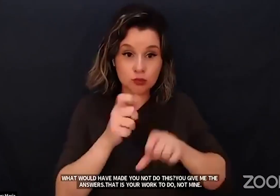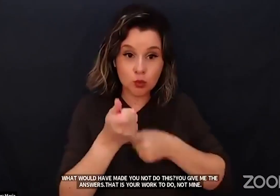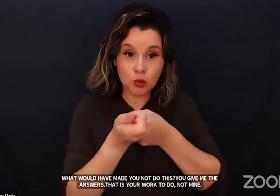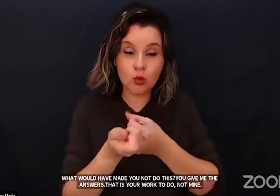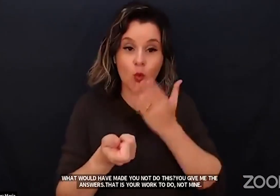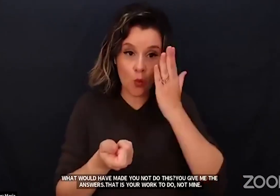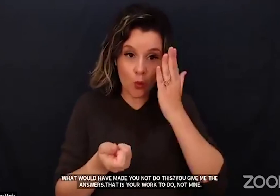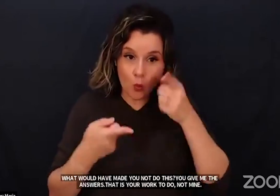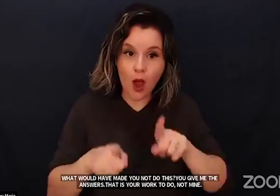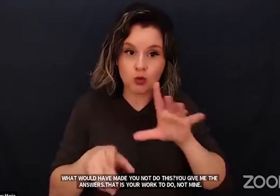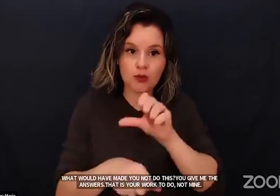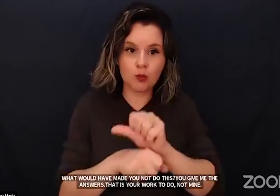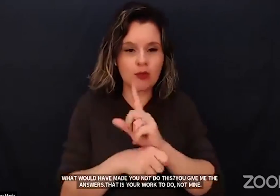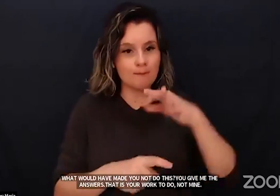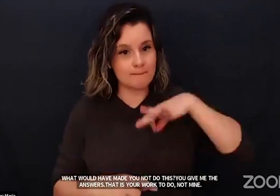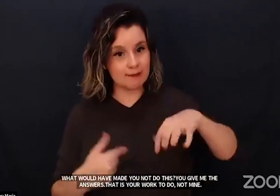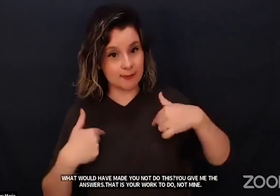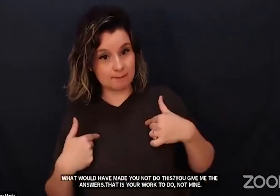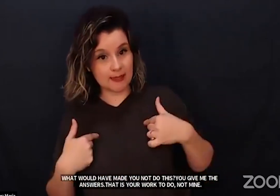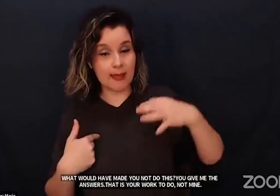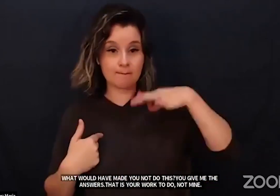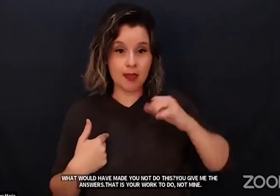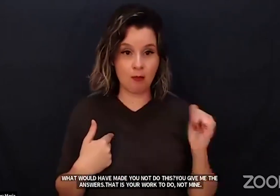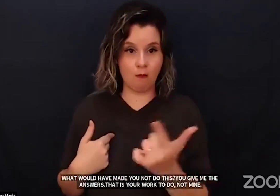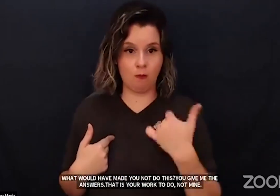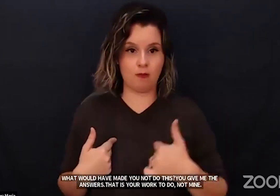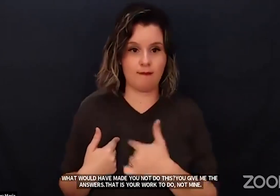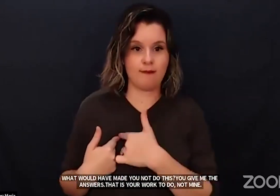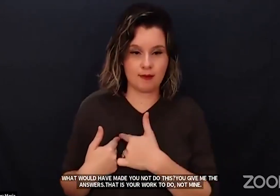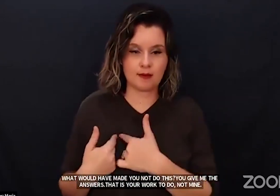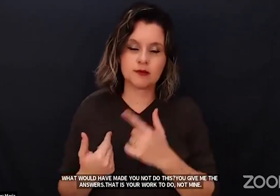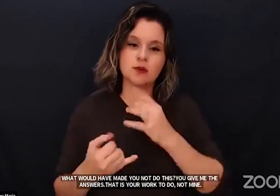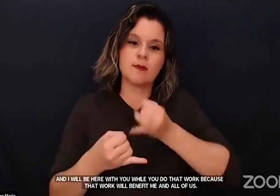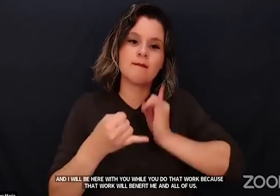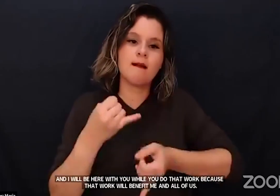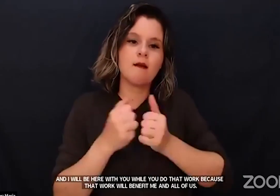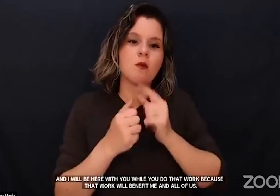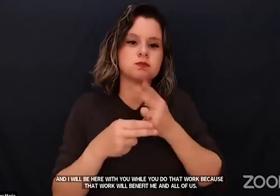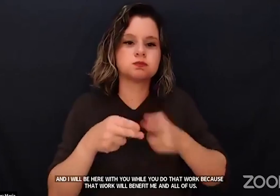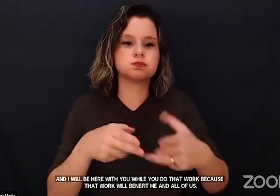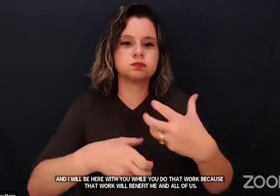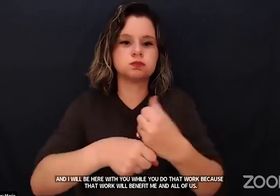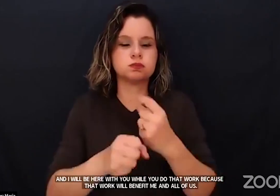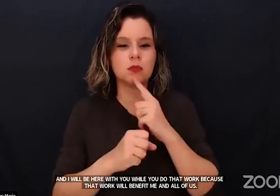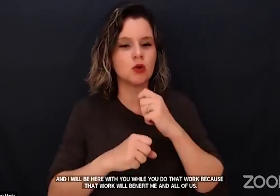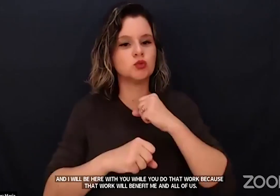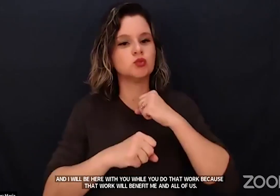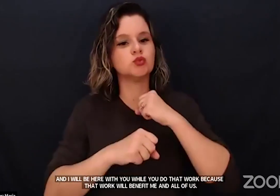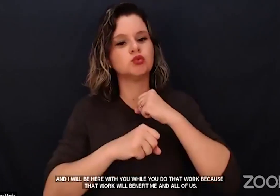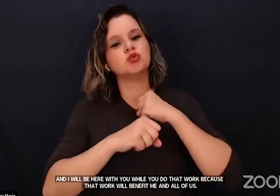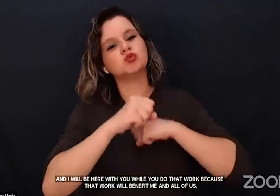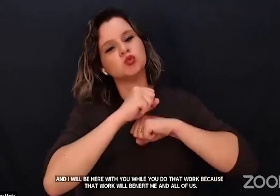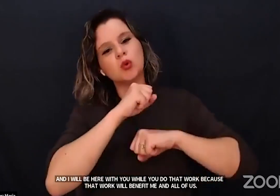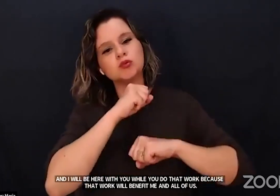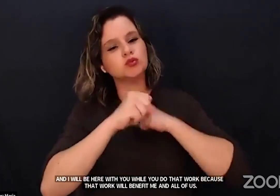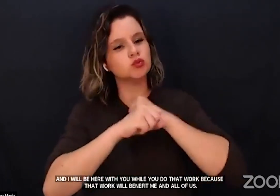work because that work will benefit me and all of us. So finally, I want to just briefly touch on structures. What structures